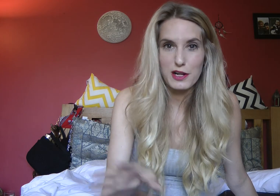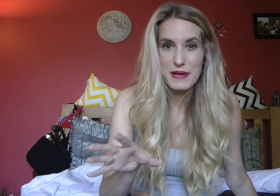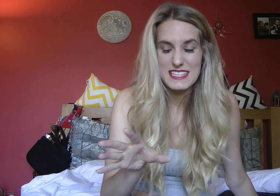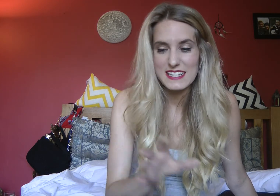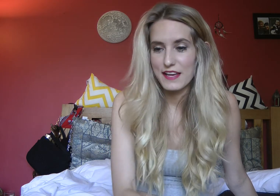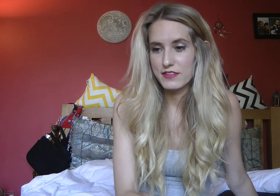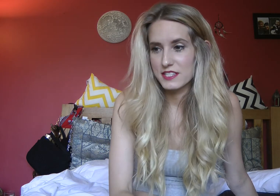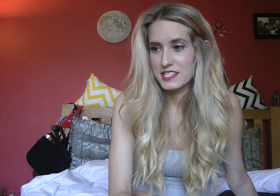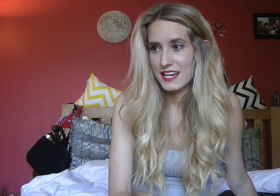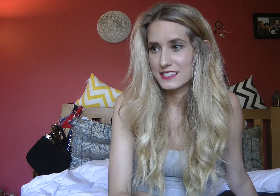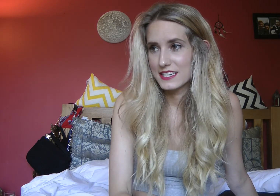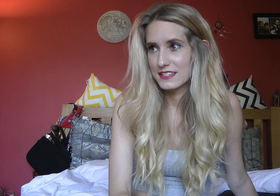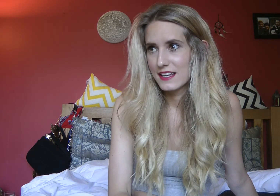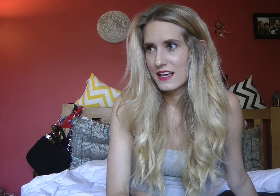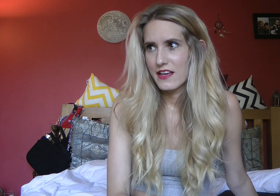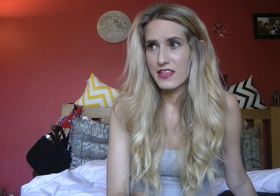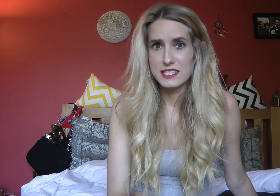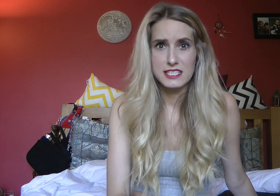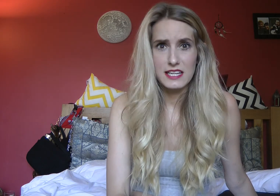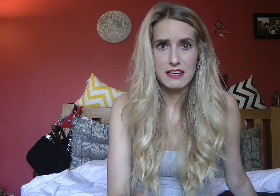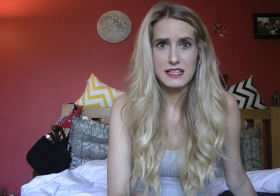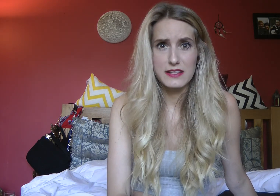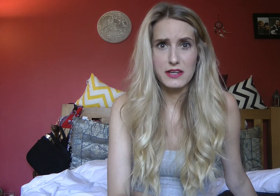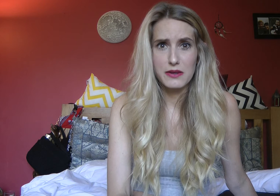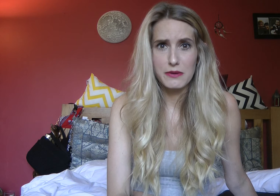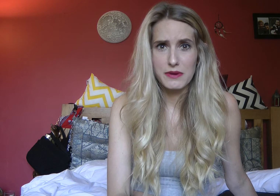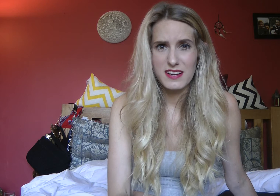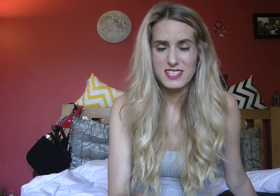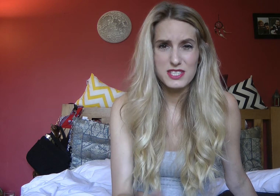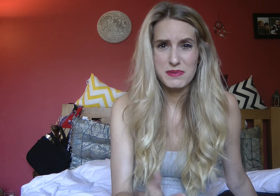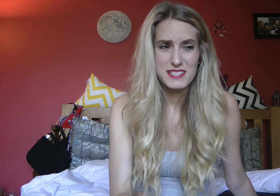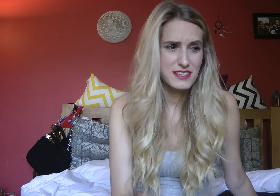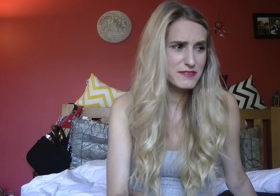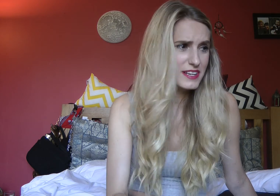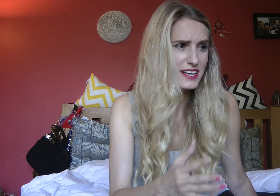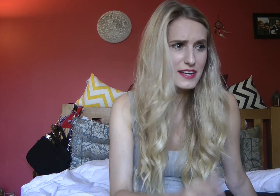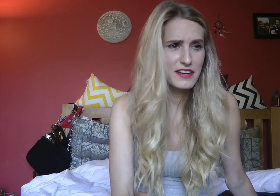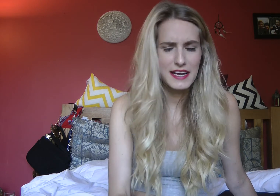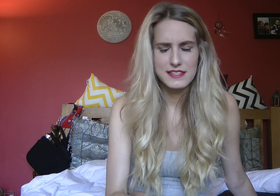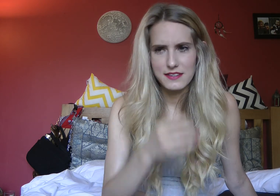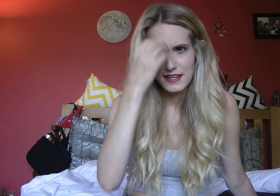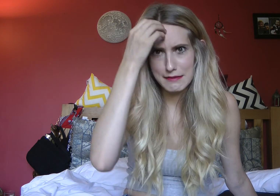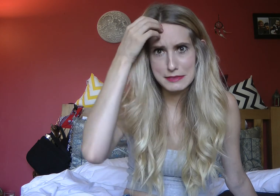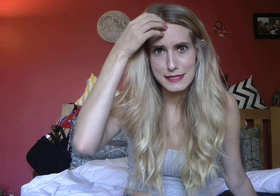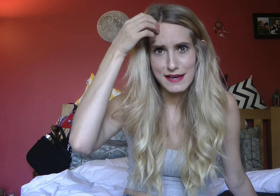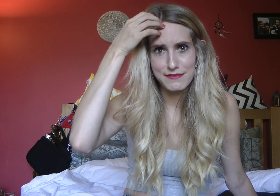a bit safe and just chatted and then she said I need the loo and I just been so I didn't feel like I could go again so then I was left